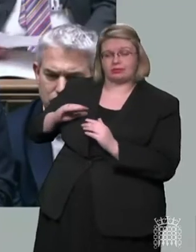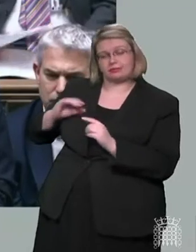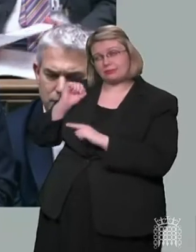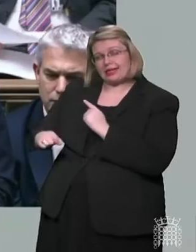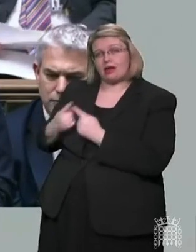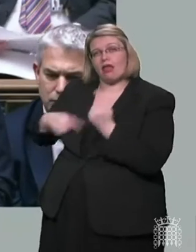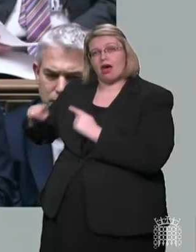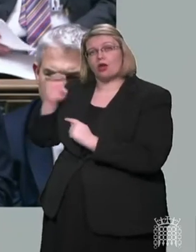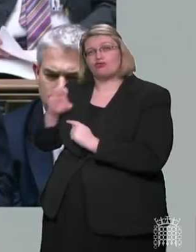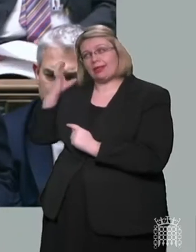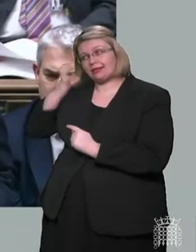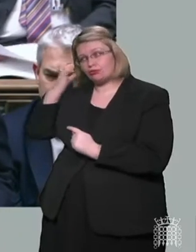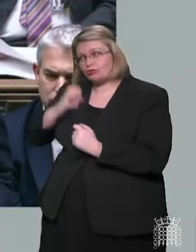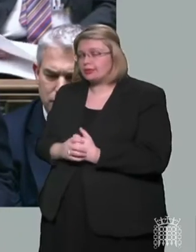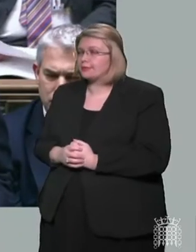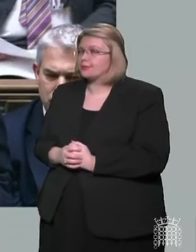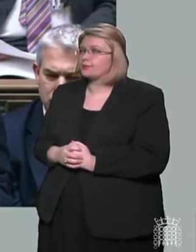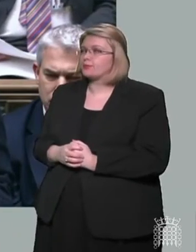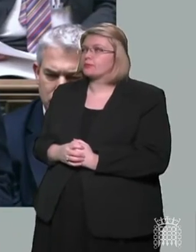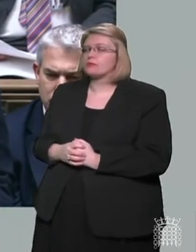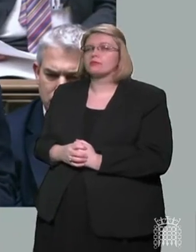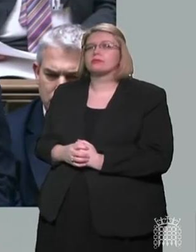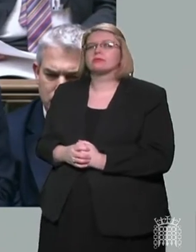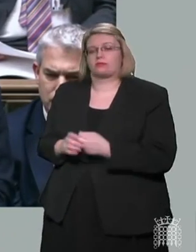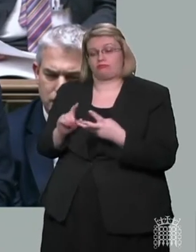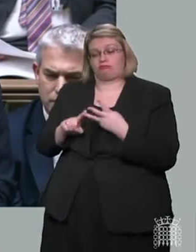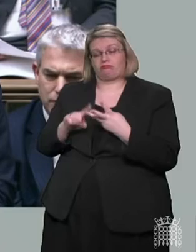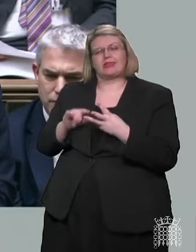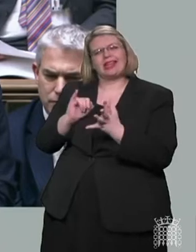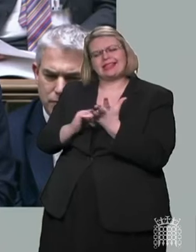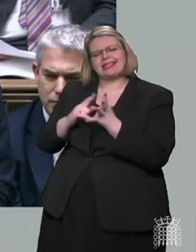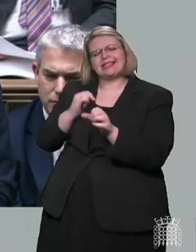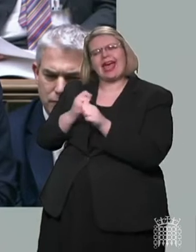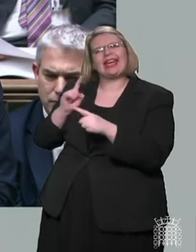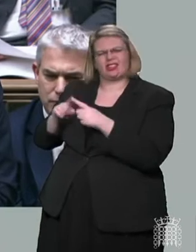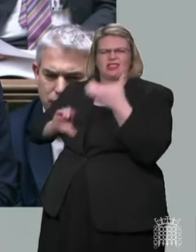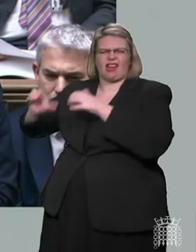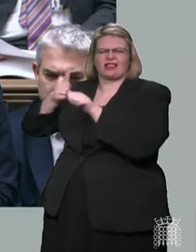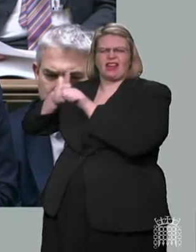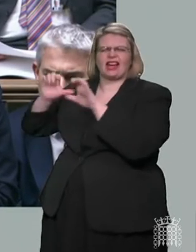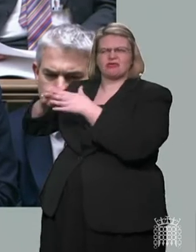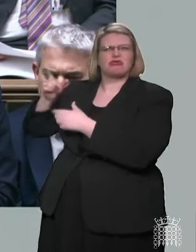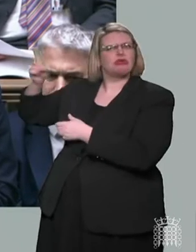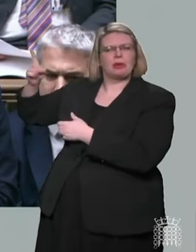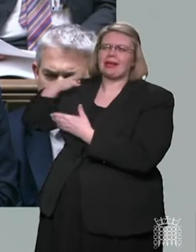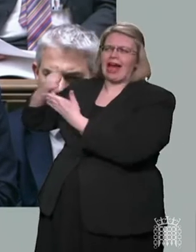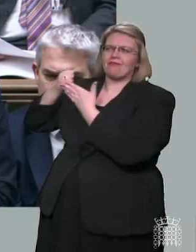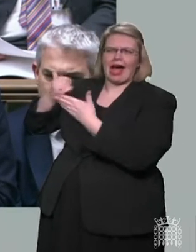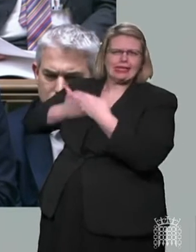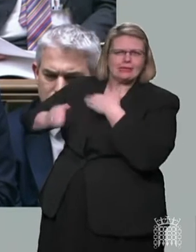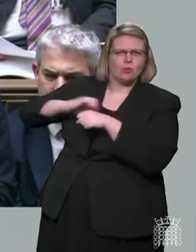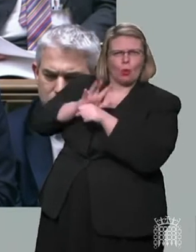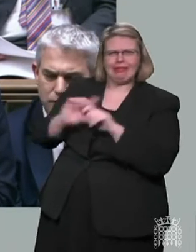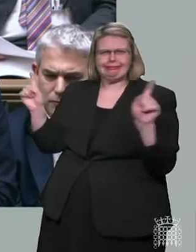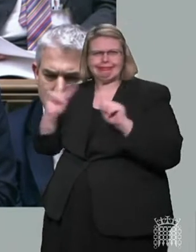Third, SAGE advise there is considerable uncertainty about the future path of the pandemic, and there may, of